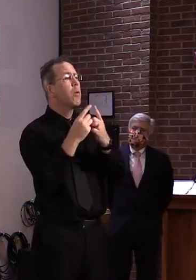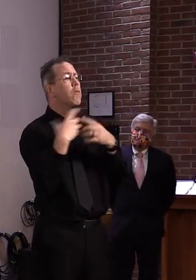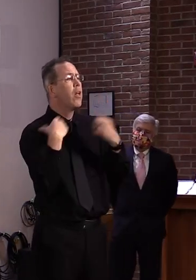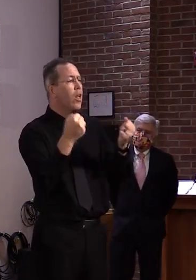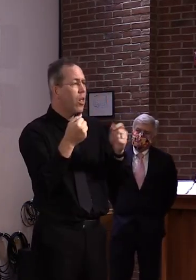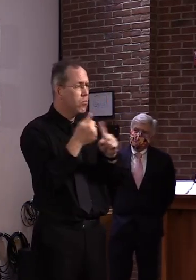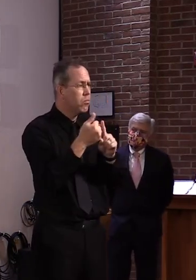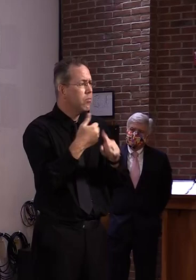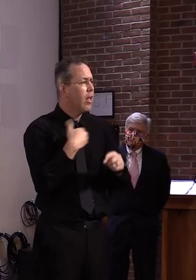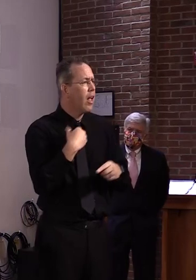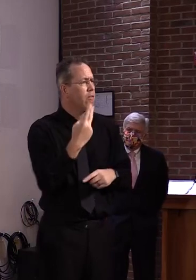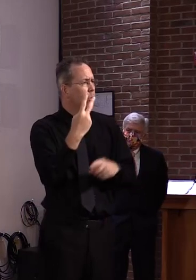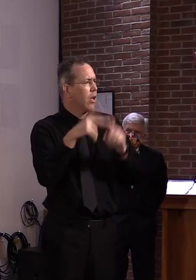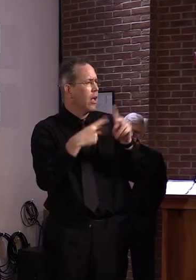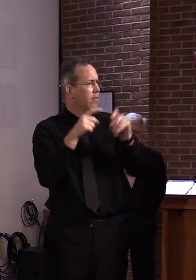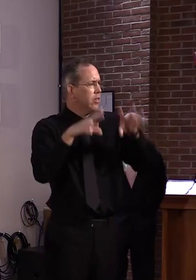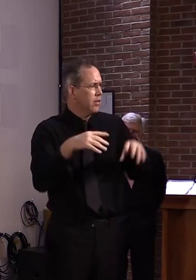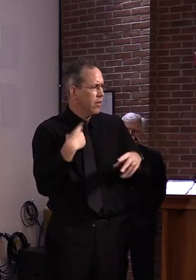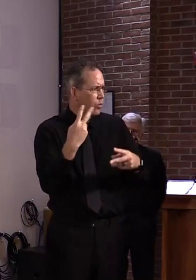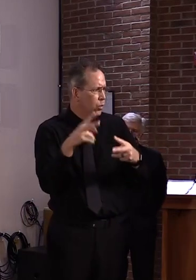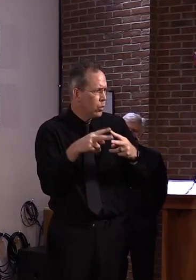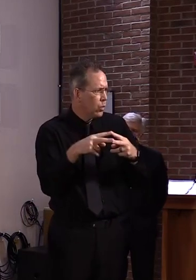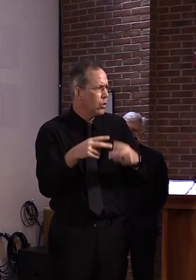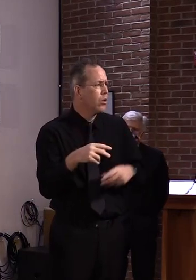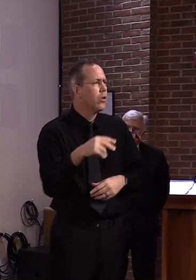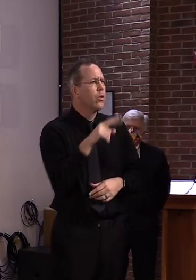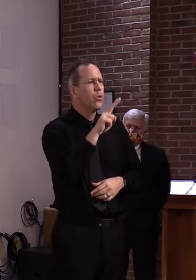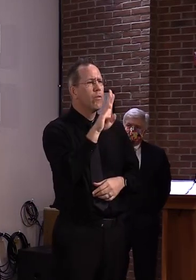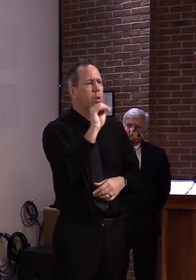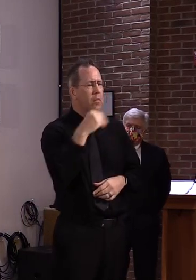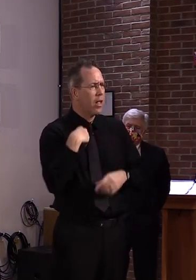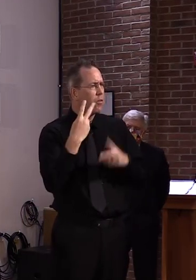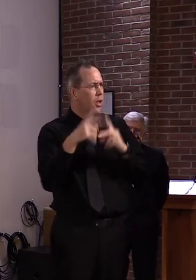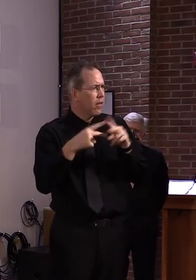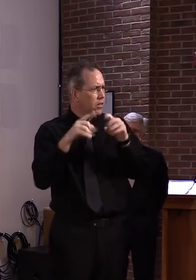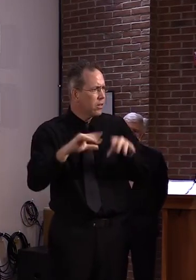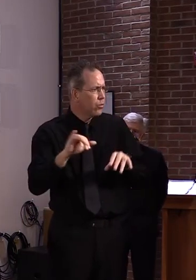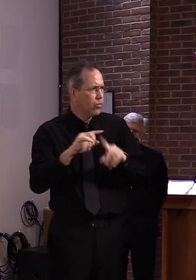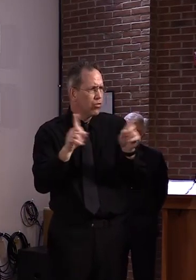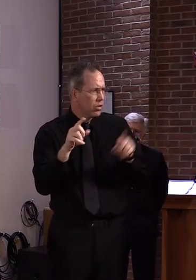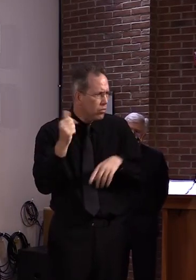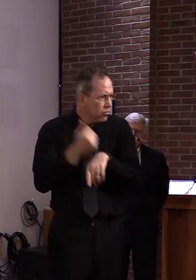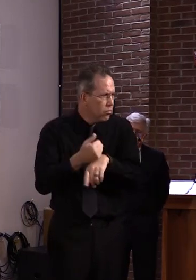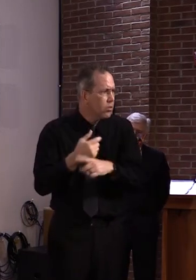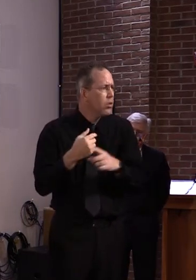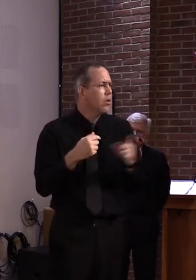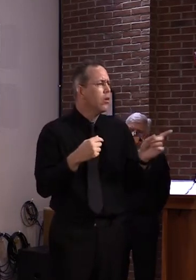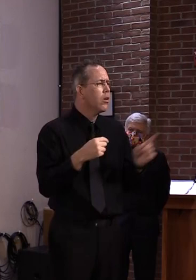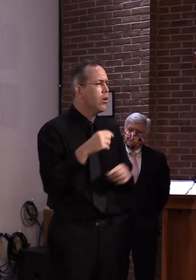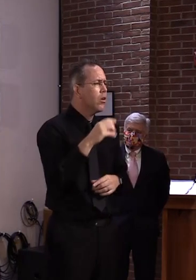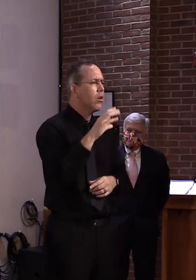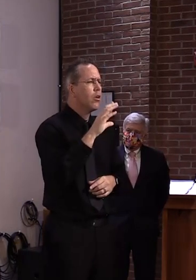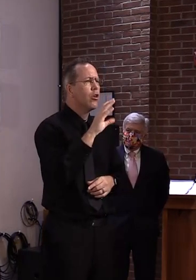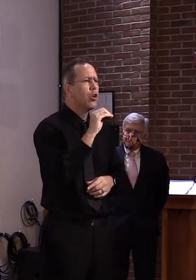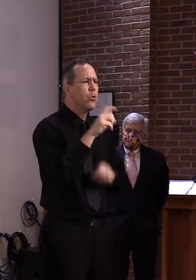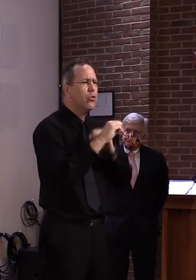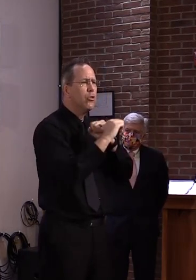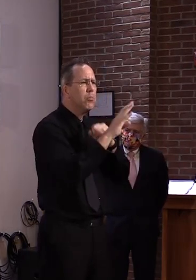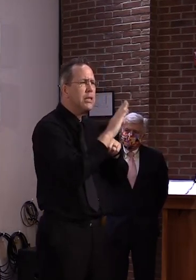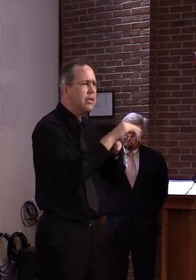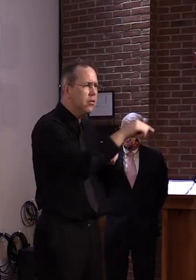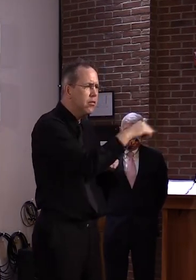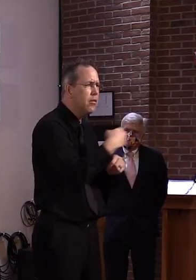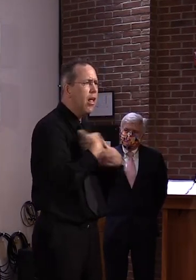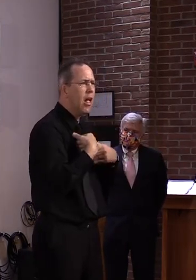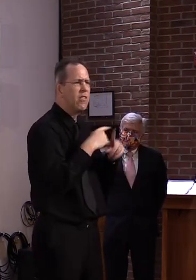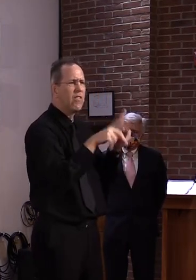plus there are the commercial labs which actually use different platforms. So all of those platforms require different sets